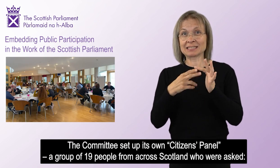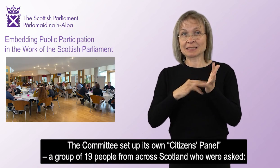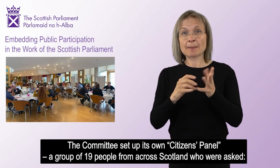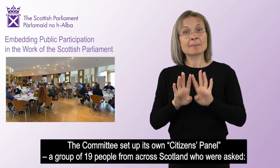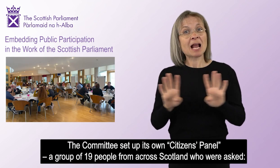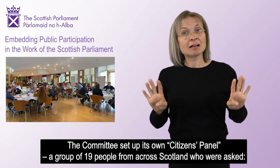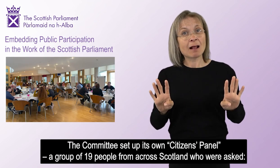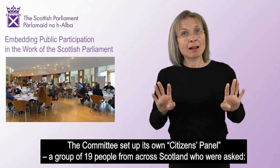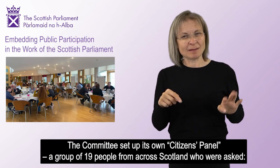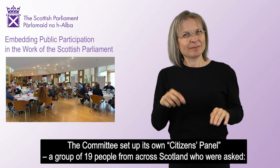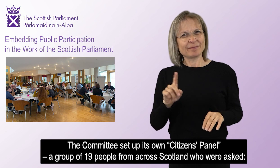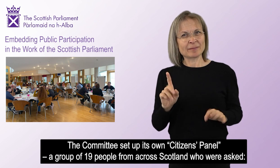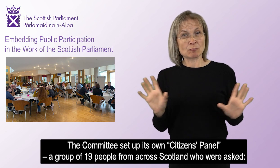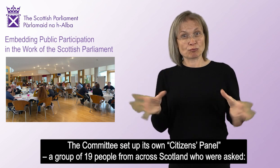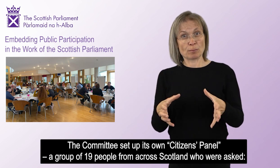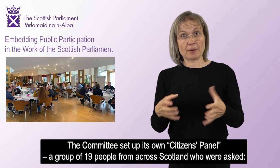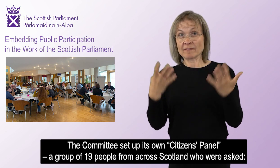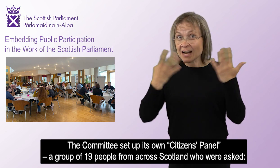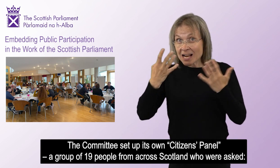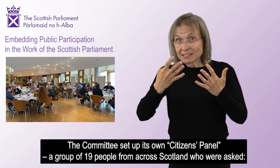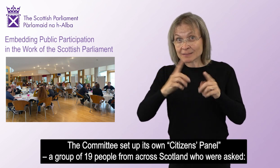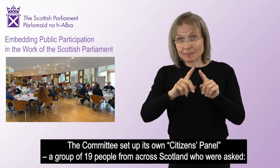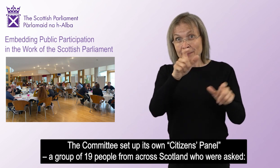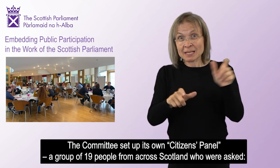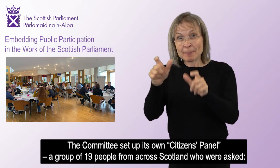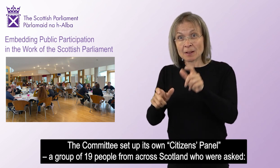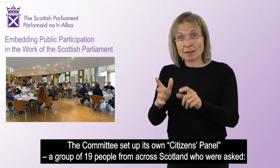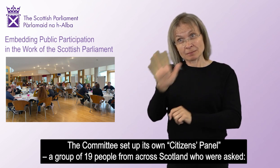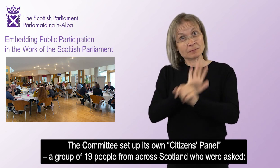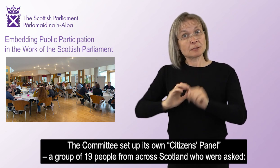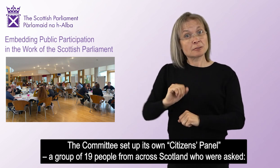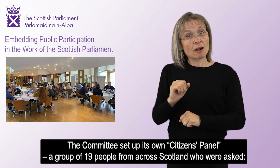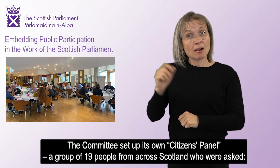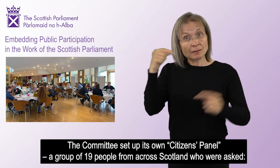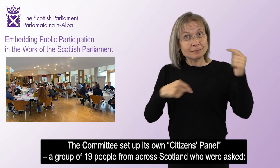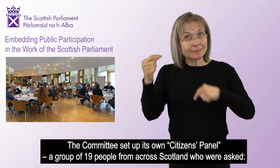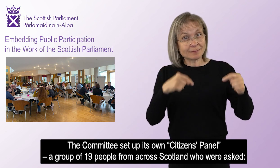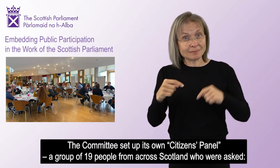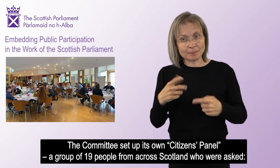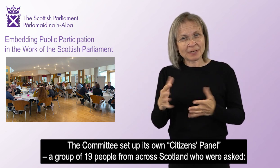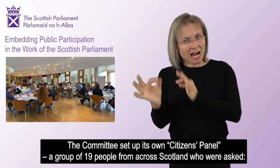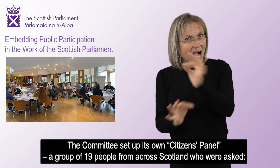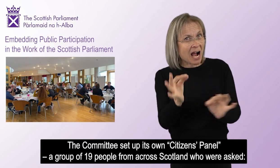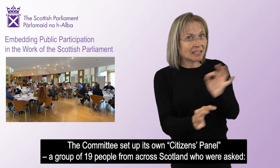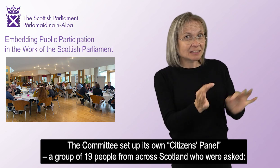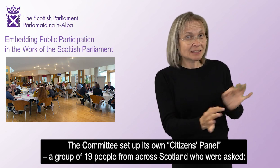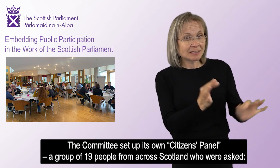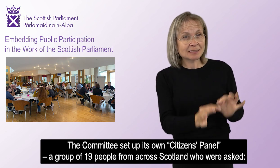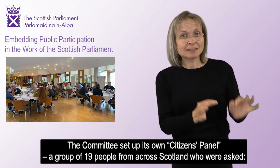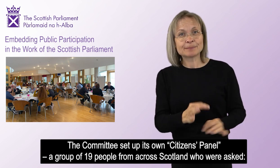The Committee set up its own Citizens' Panel, a group of 19 people from across Scotland who were asked, How